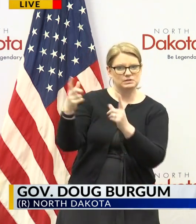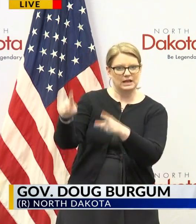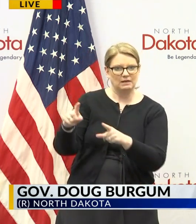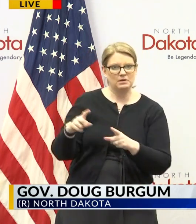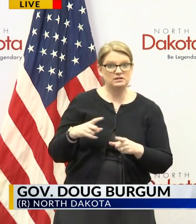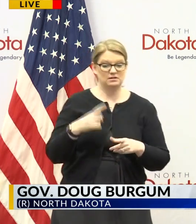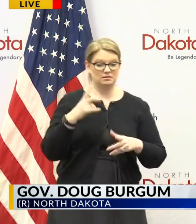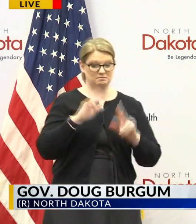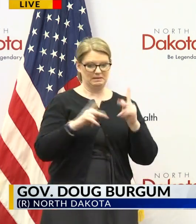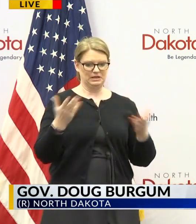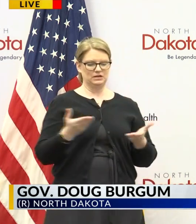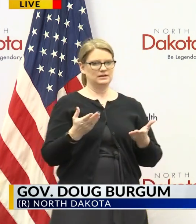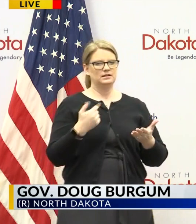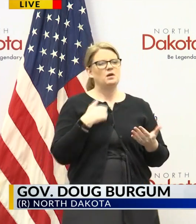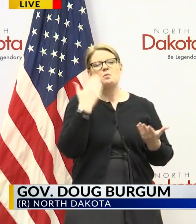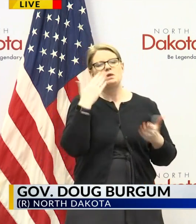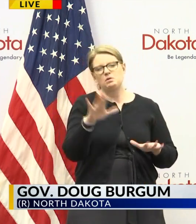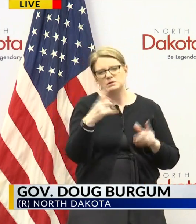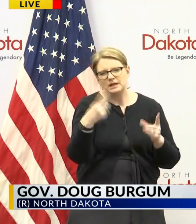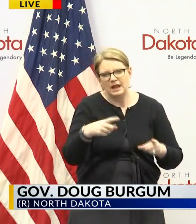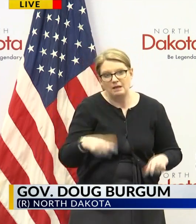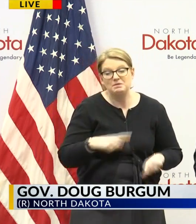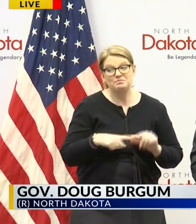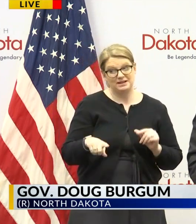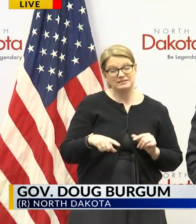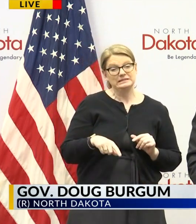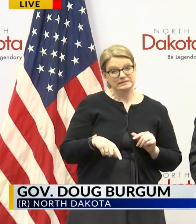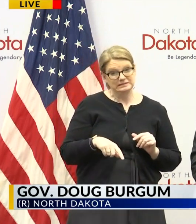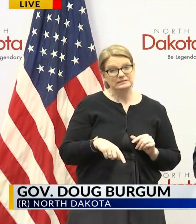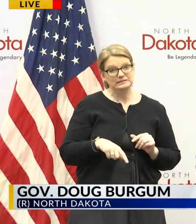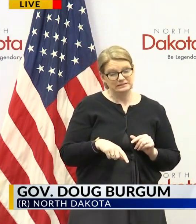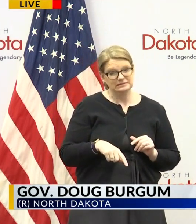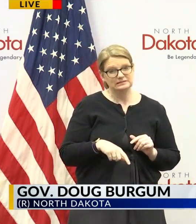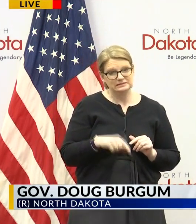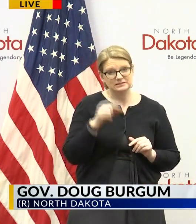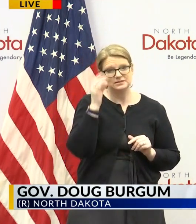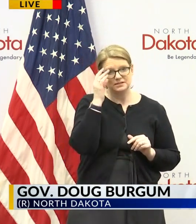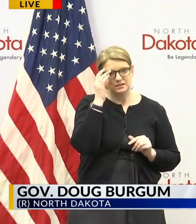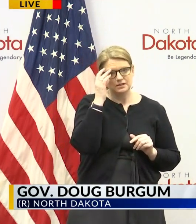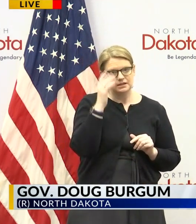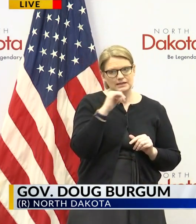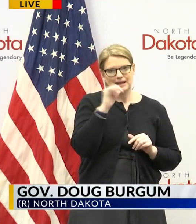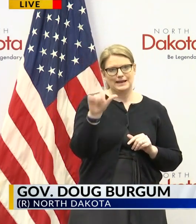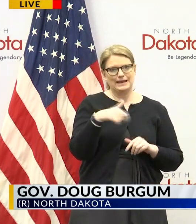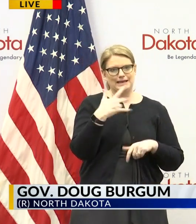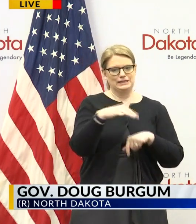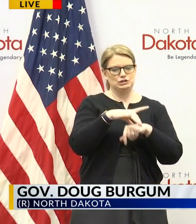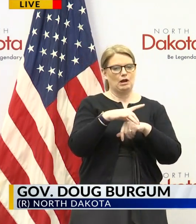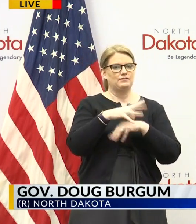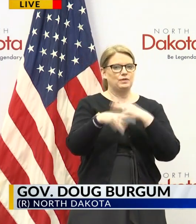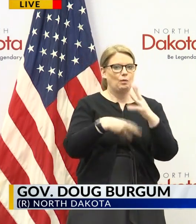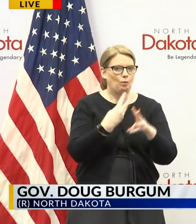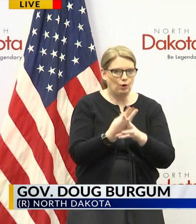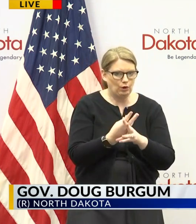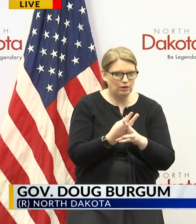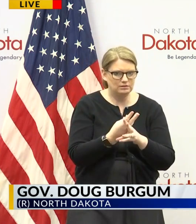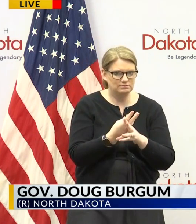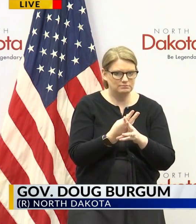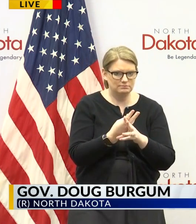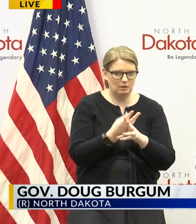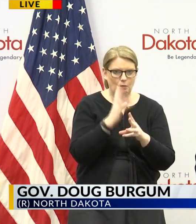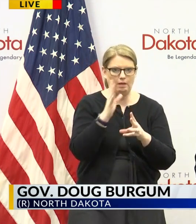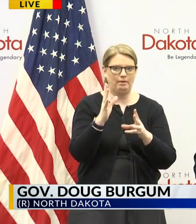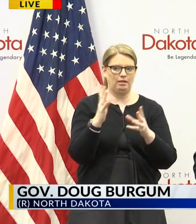this there's not anyone that it has not any geography in the world that is going to be immune